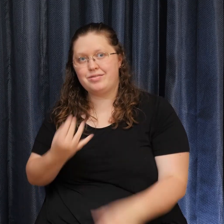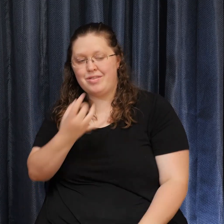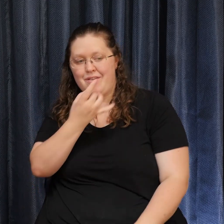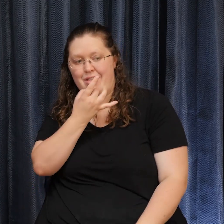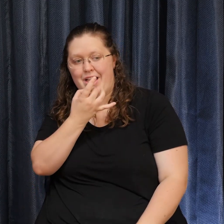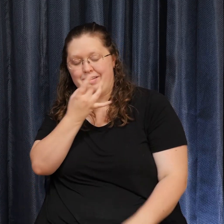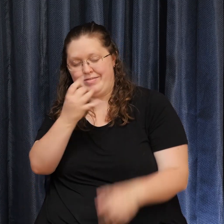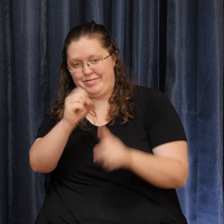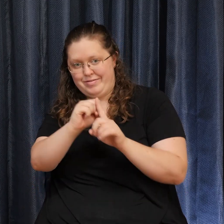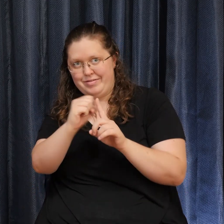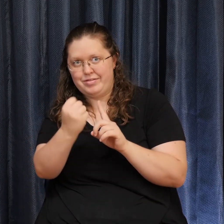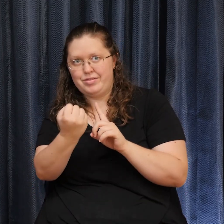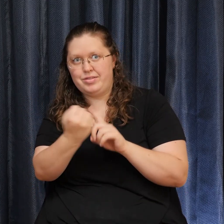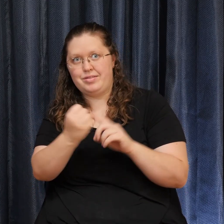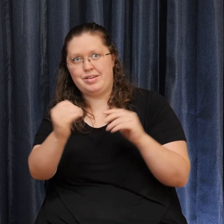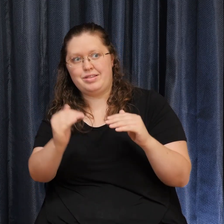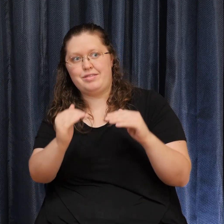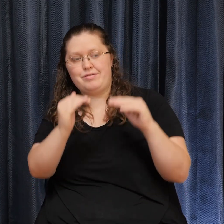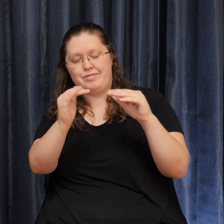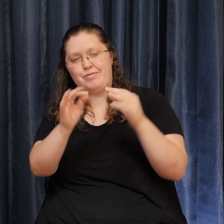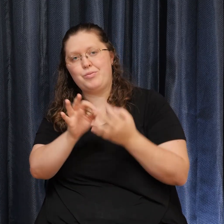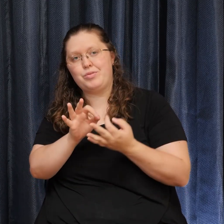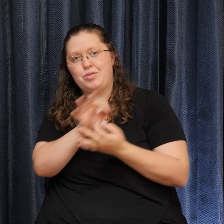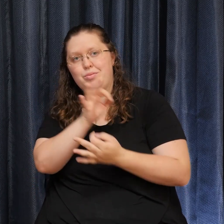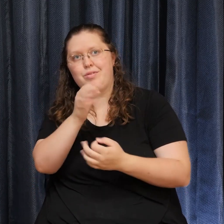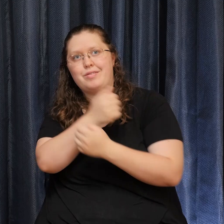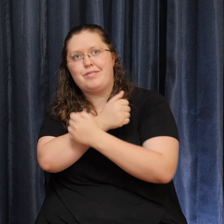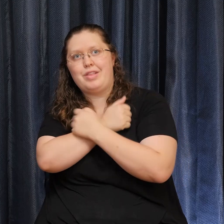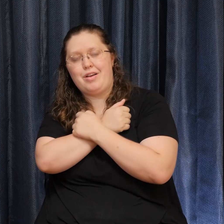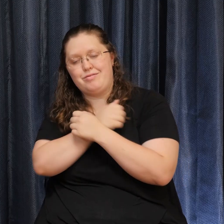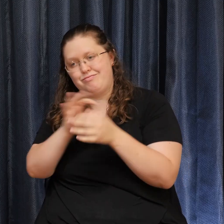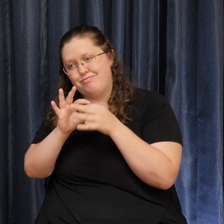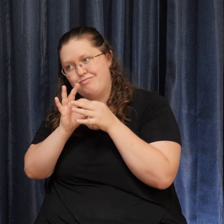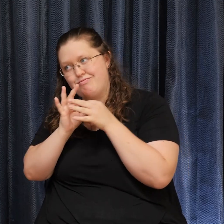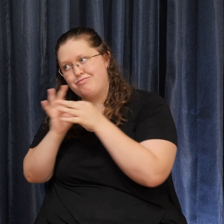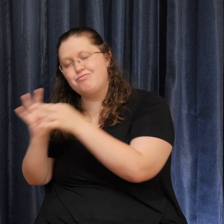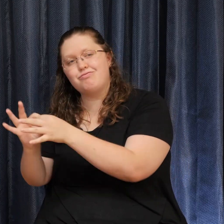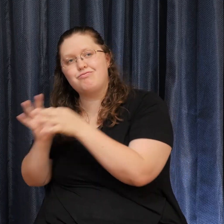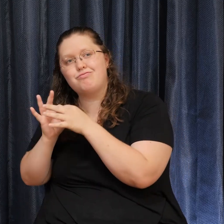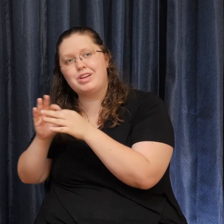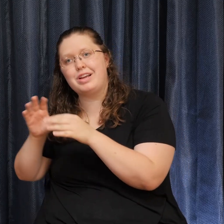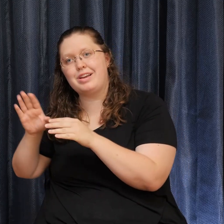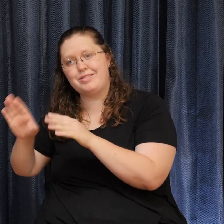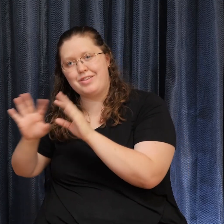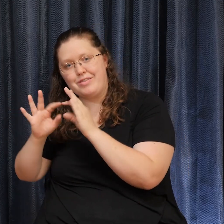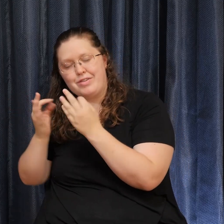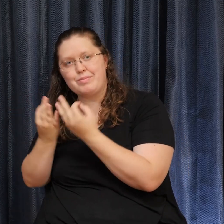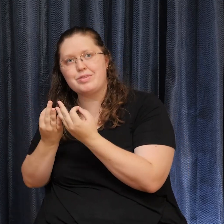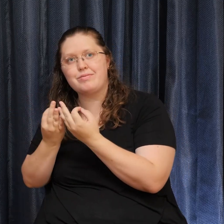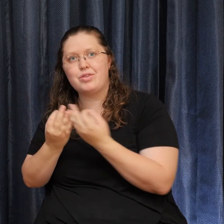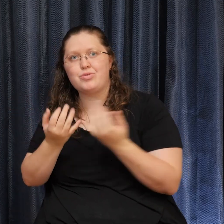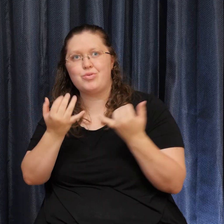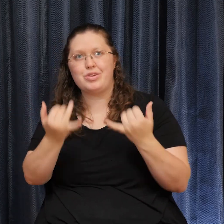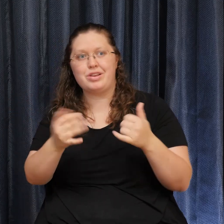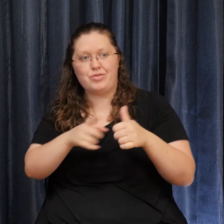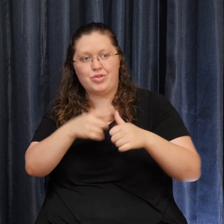into the spirit of love. The daily word for today, and today is the first day of Pentecost. That's a reminder